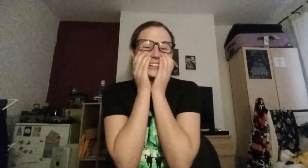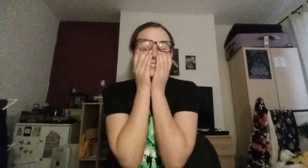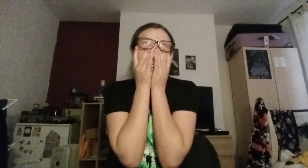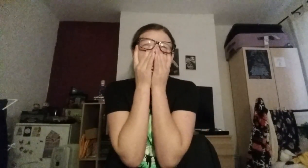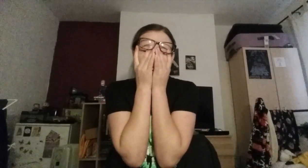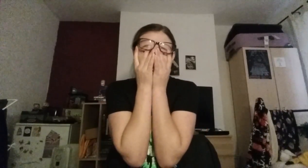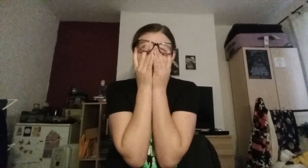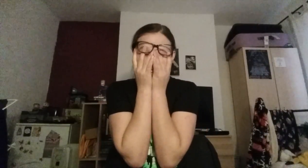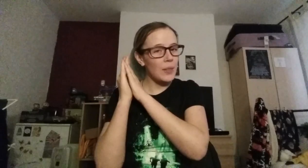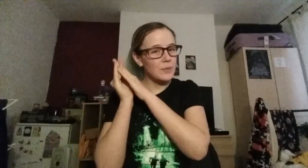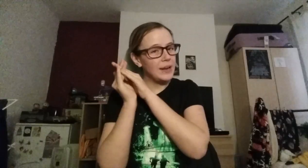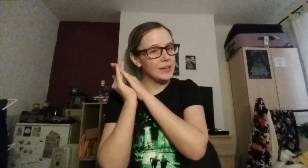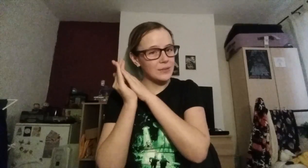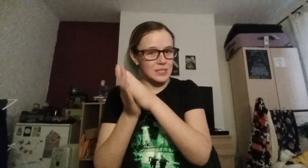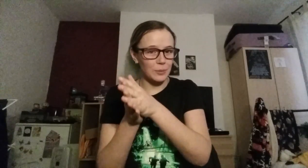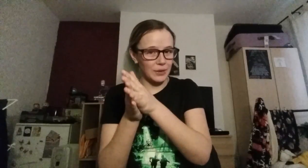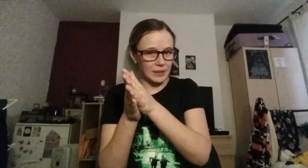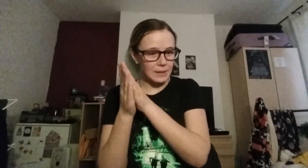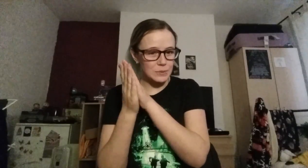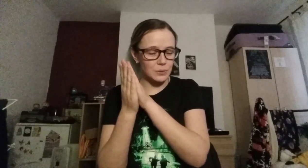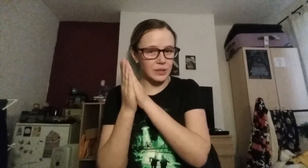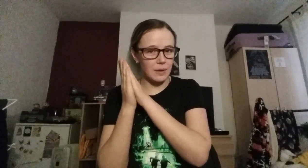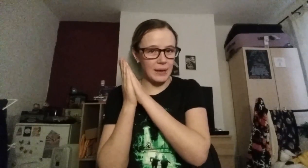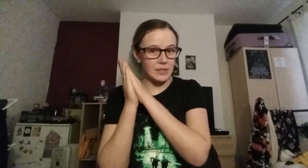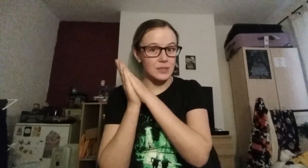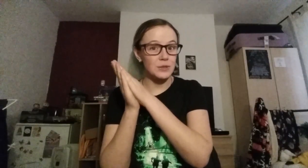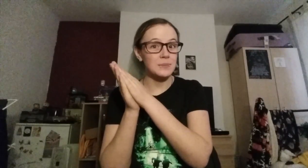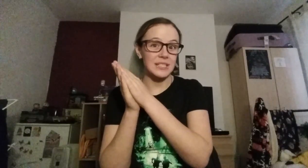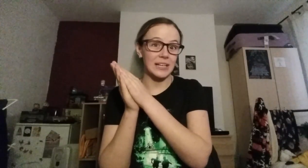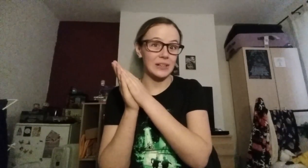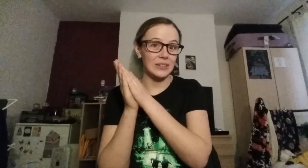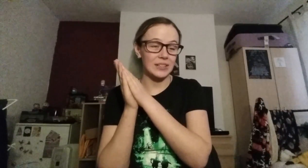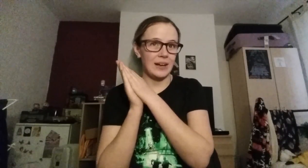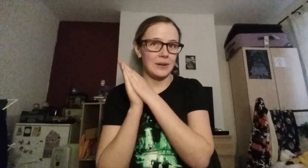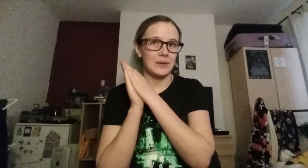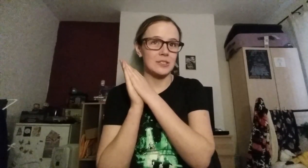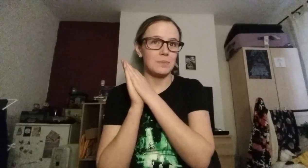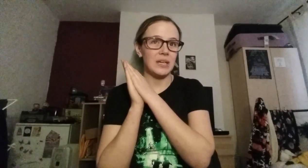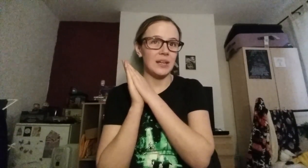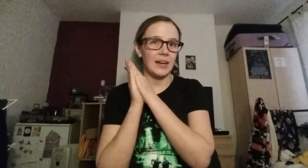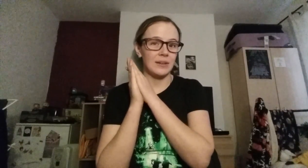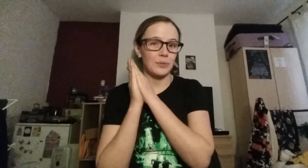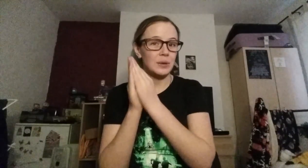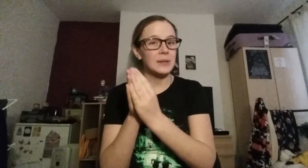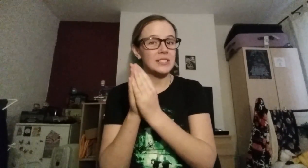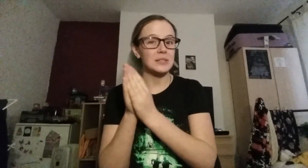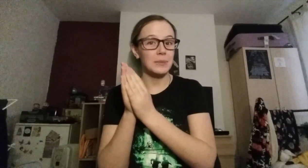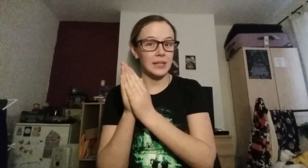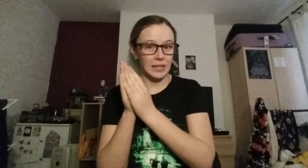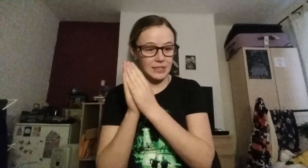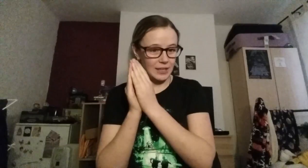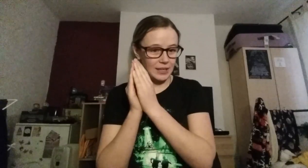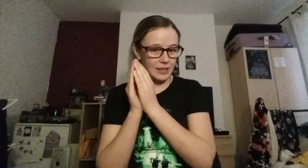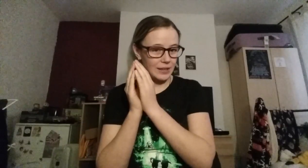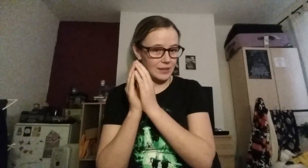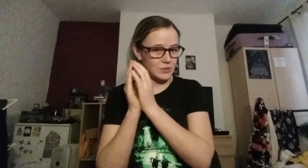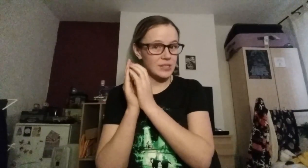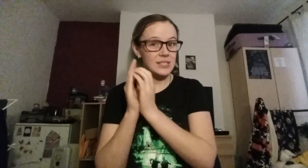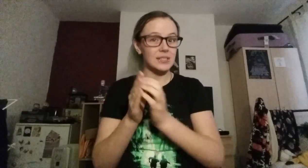Oh, god. On the radio this morning, they were talking about the doomsday clock, how it's been at three minutes to midnight. They addressed it